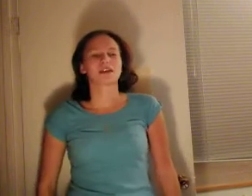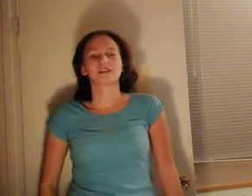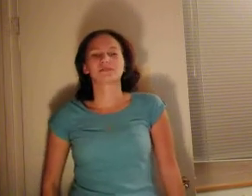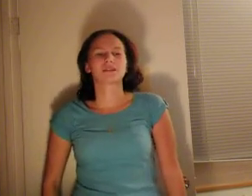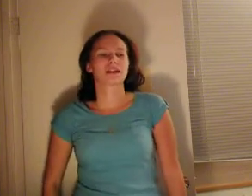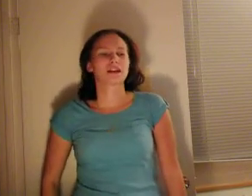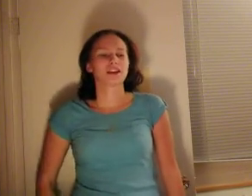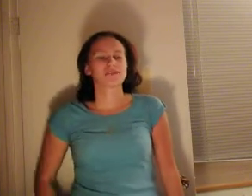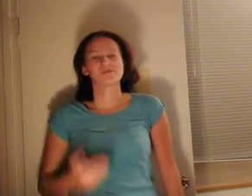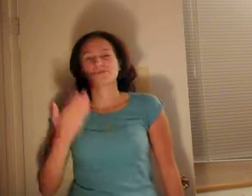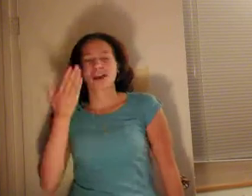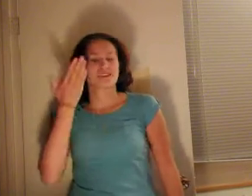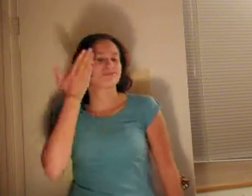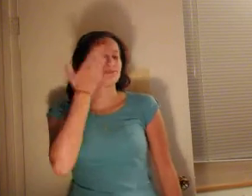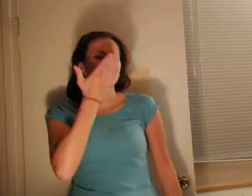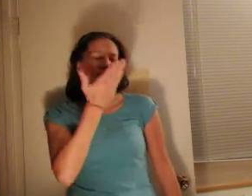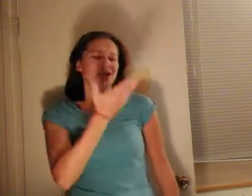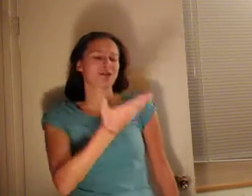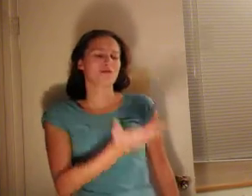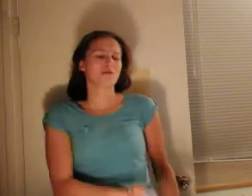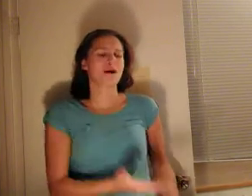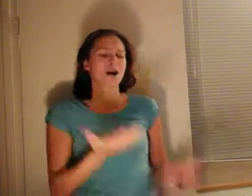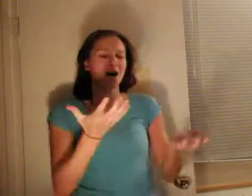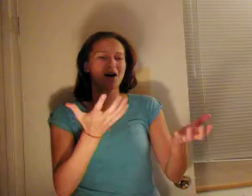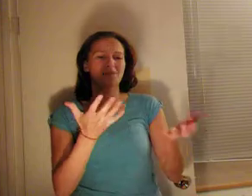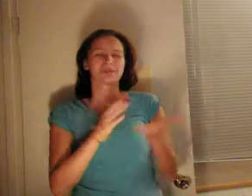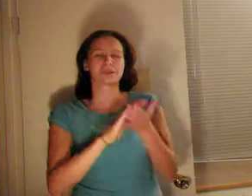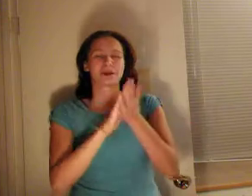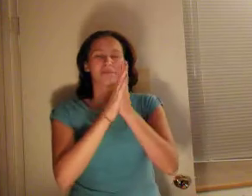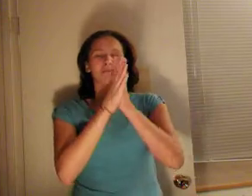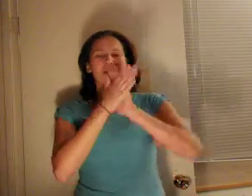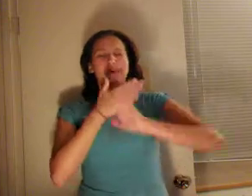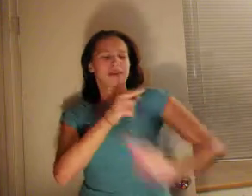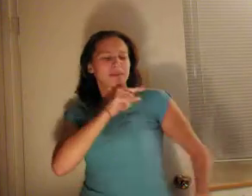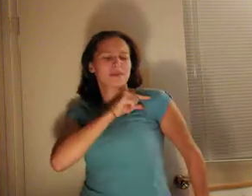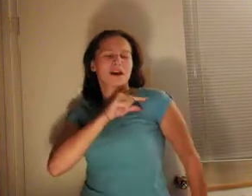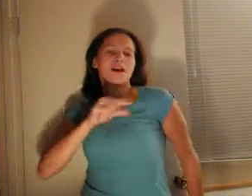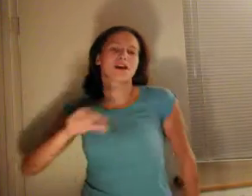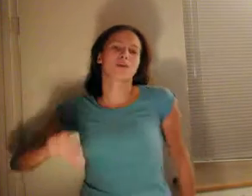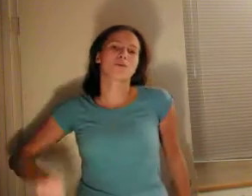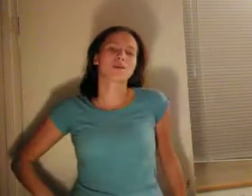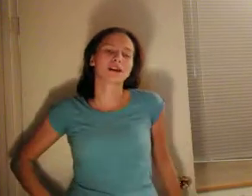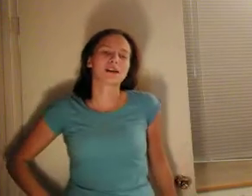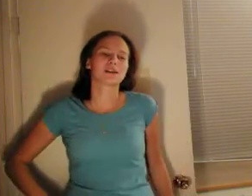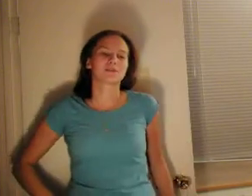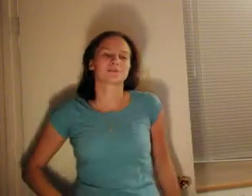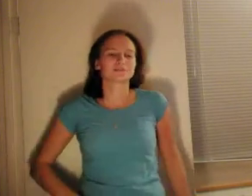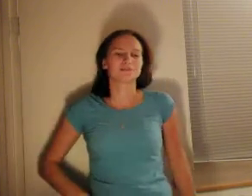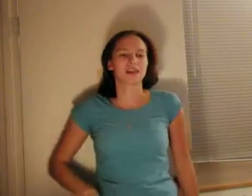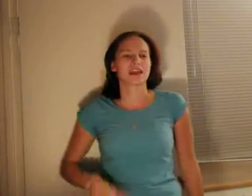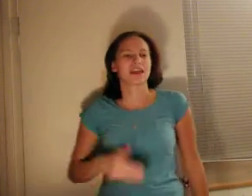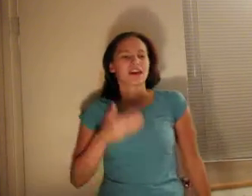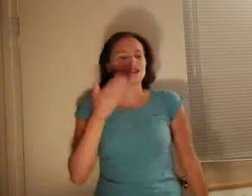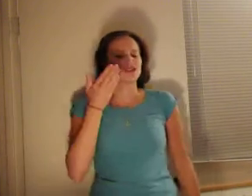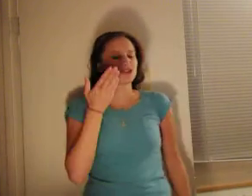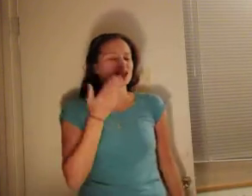well, she wants to be the queen, and she